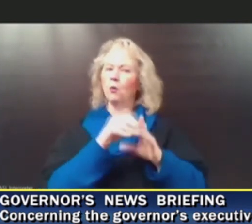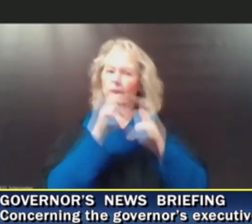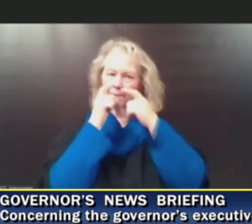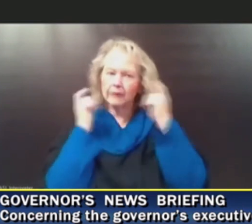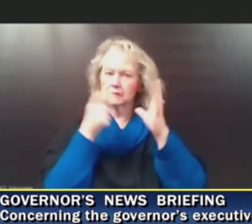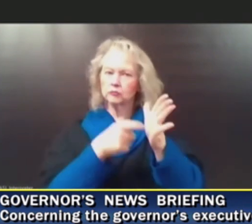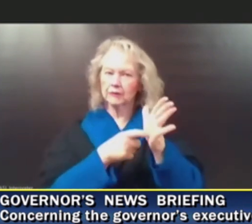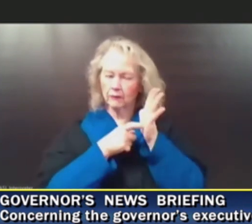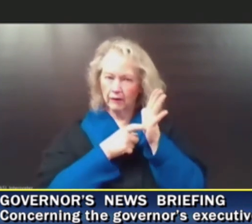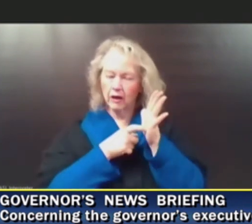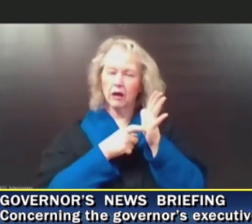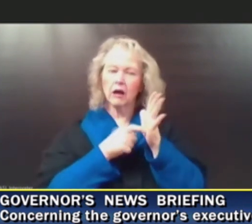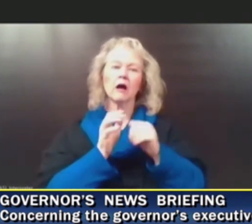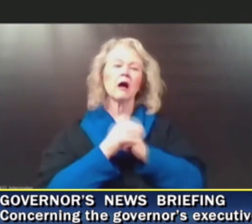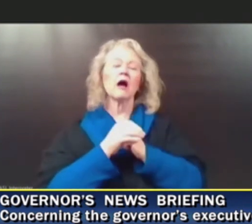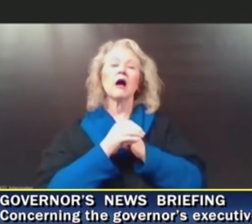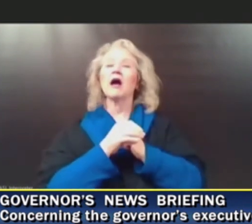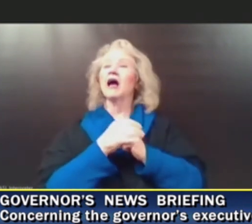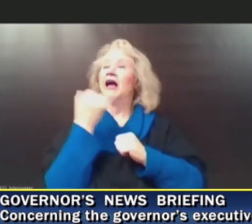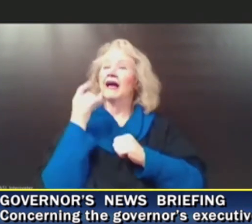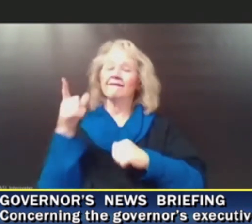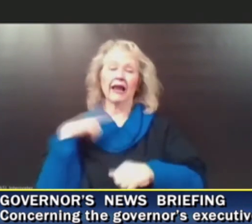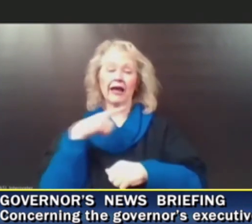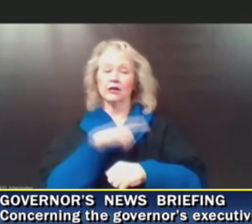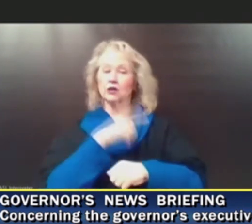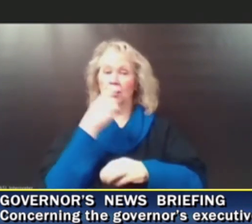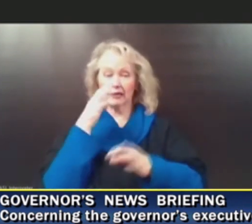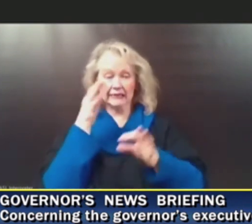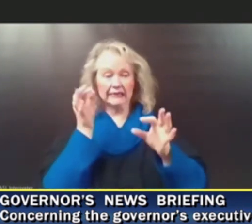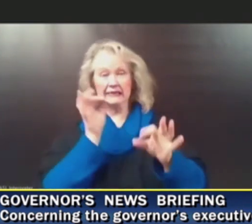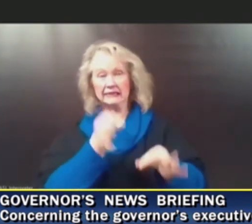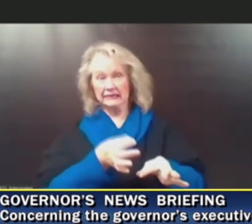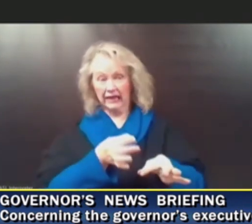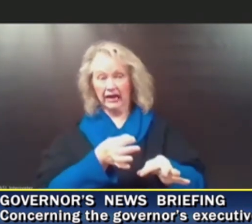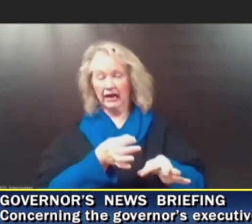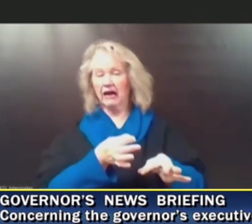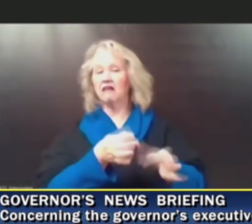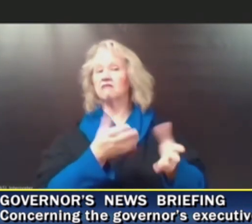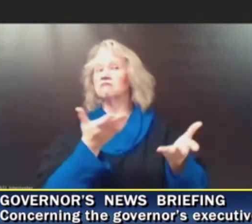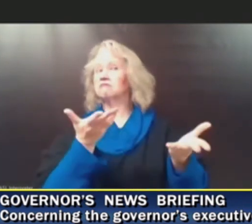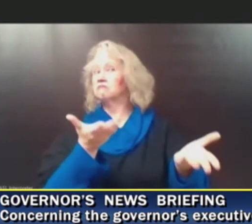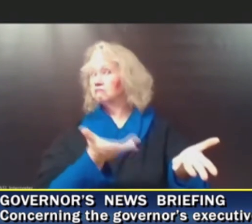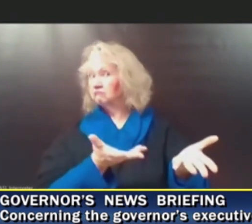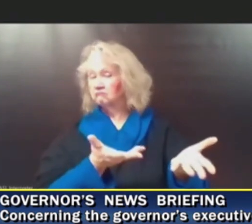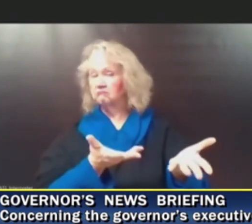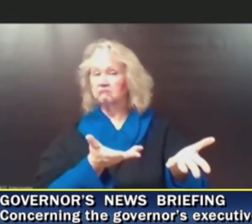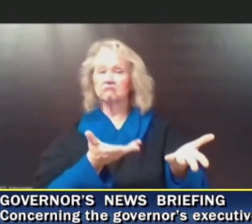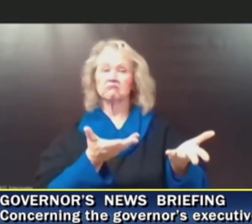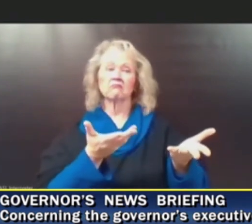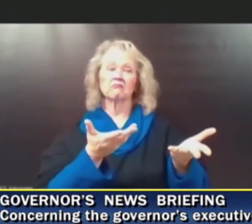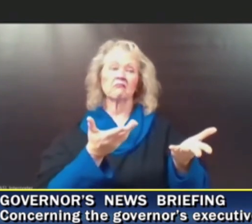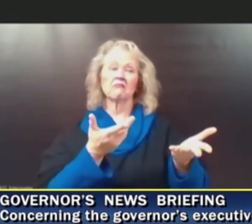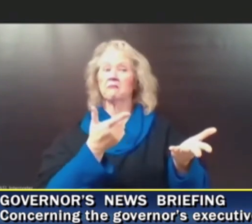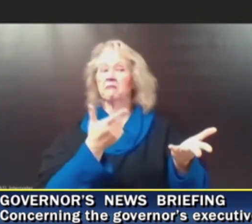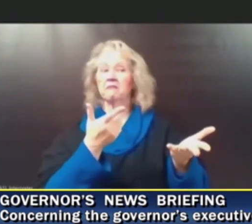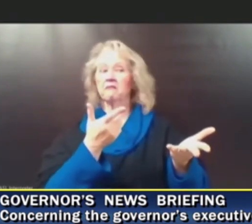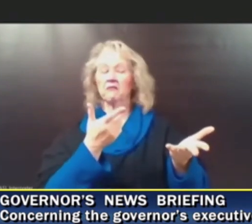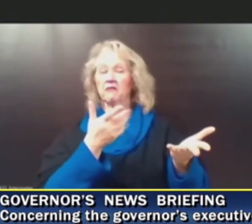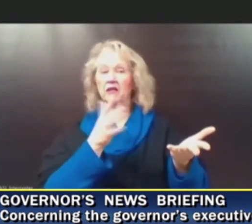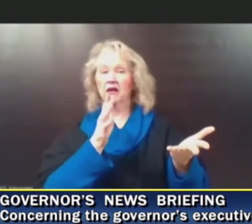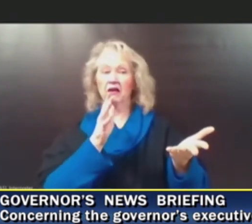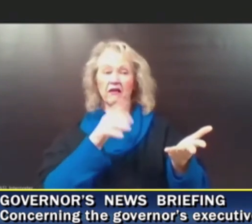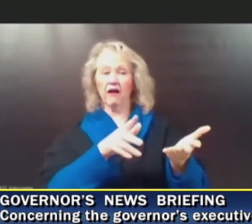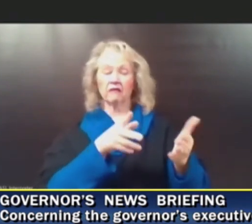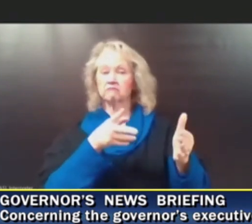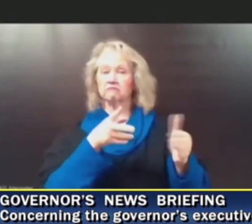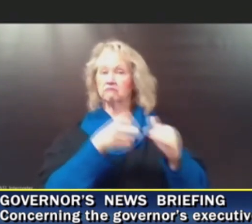those 11 EOs, including the mask one go through, what that says is subject to Commissioner of Education and Public Health, we would